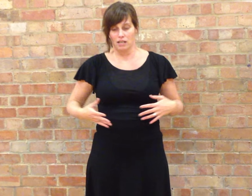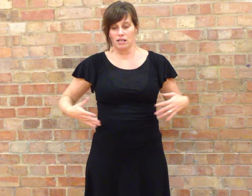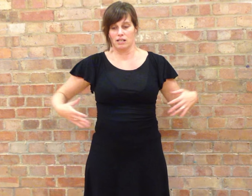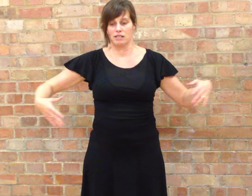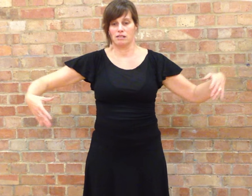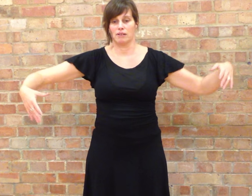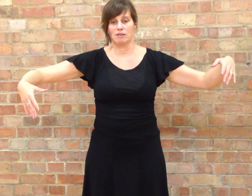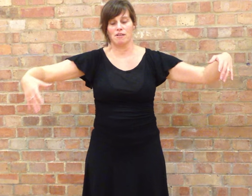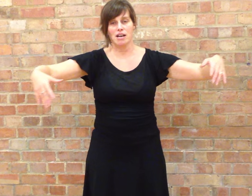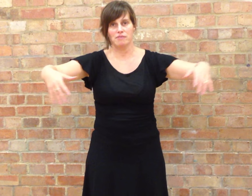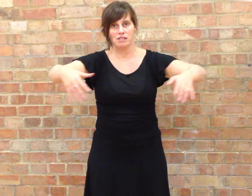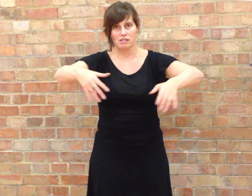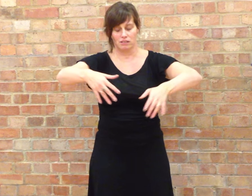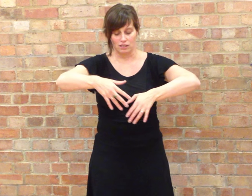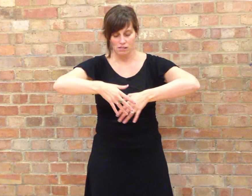When we arrive in stillness,